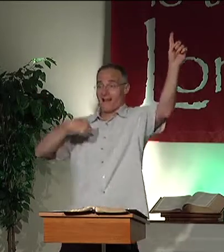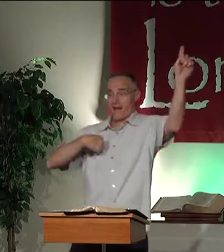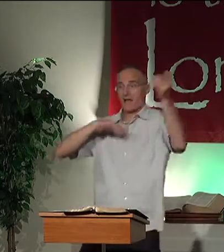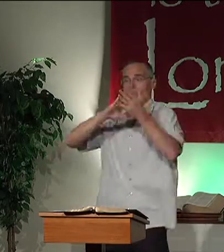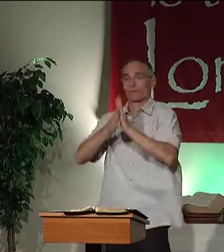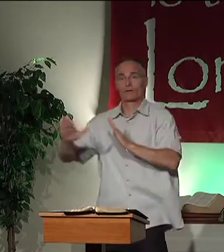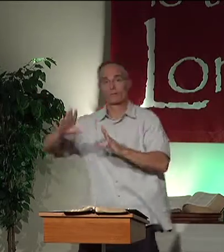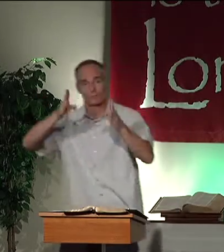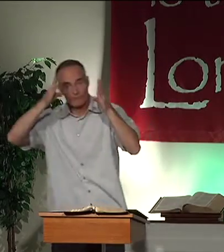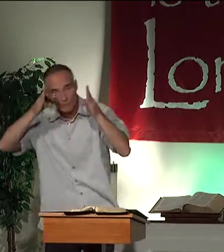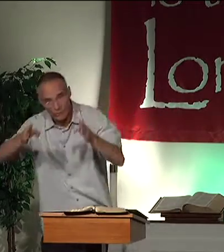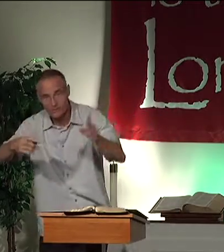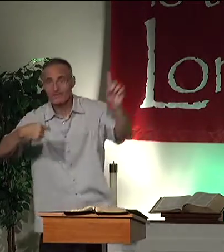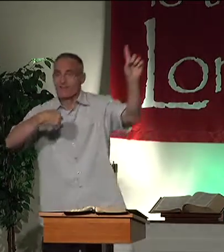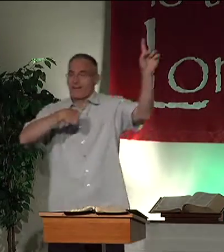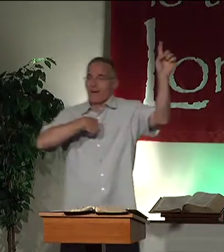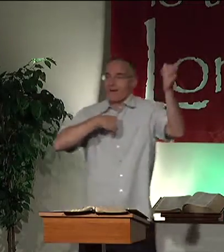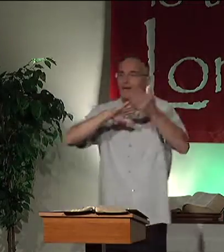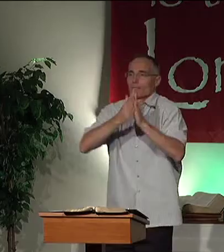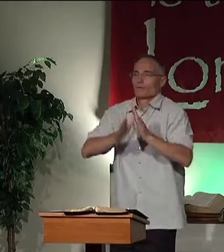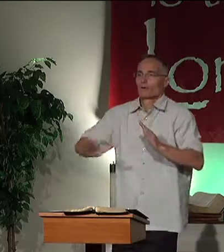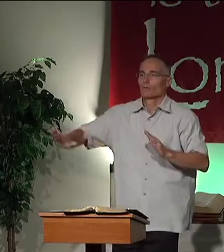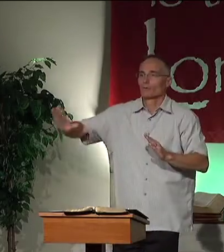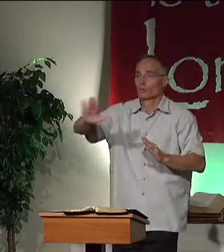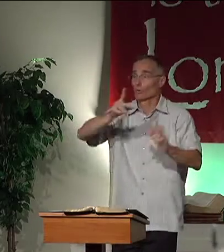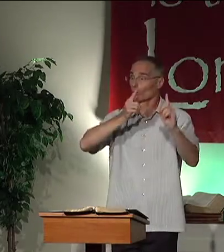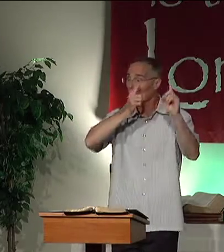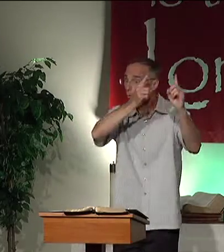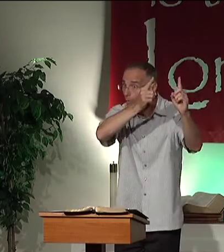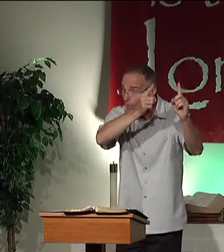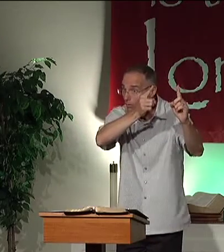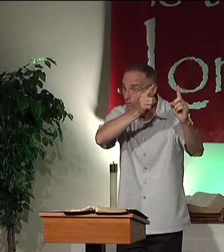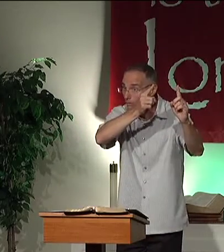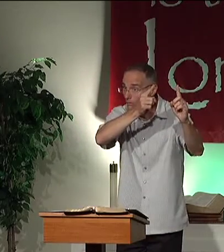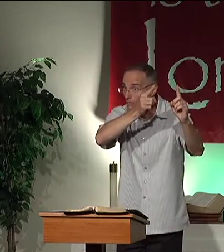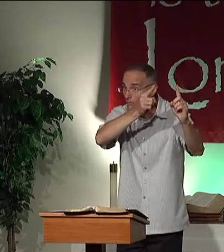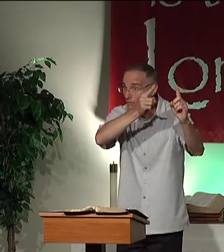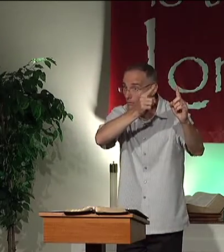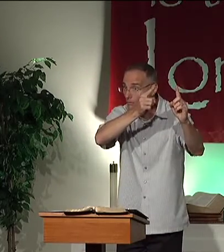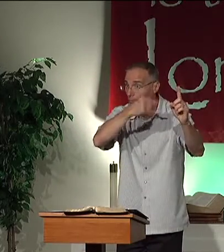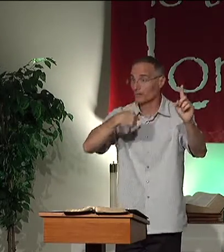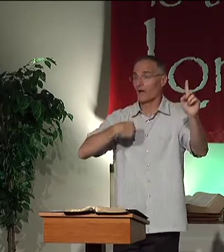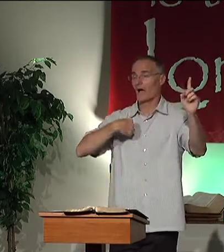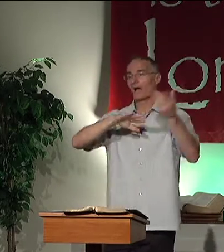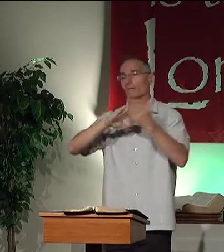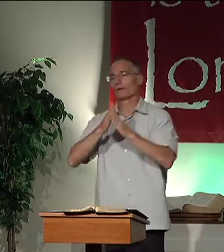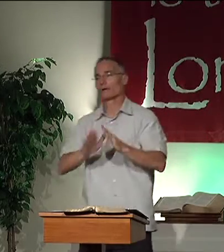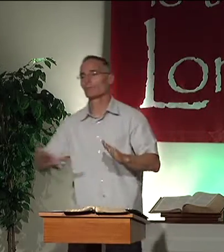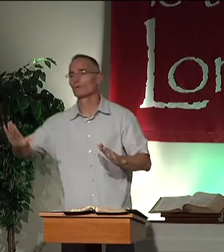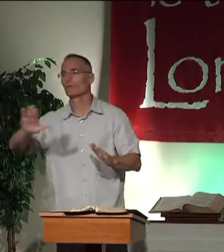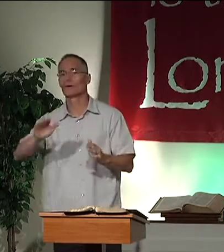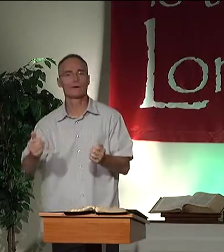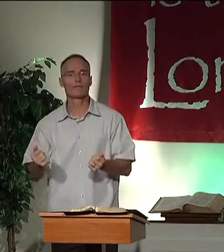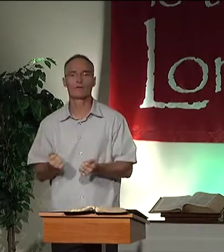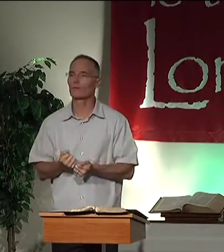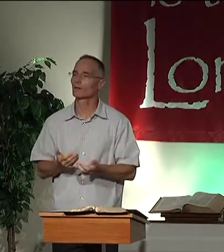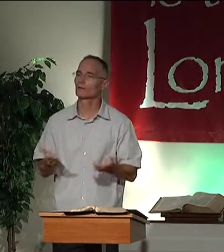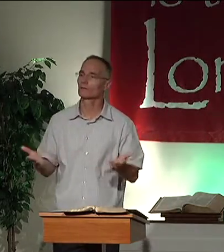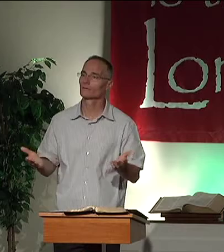up where I become your focus. I am your goal. I become